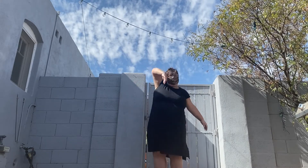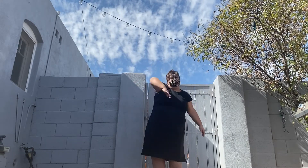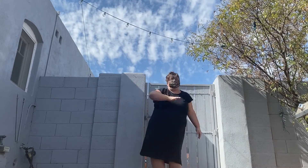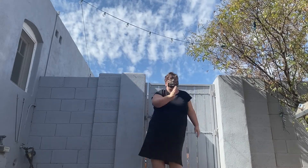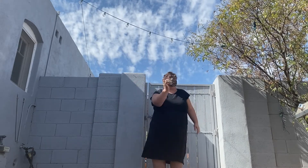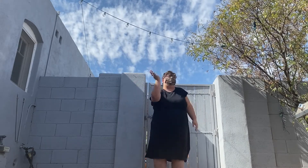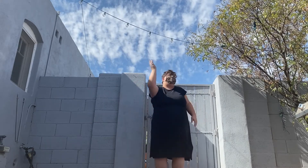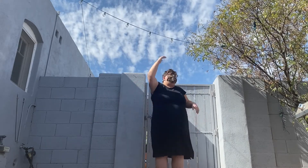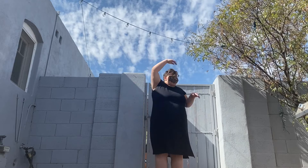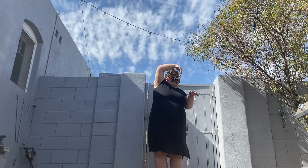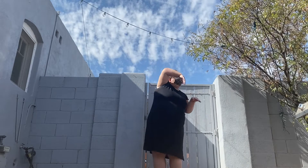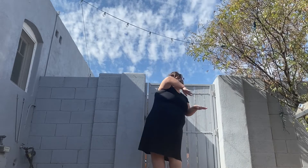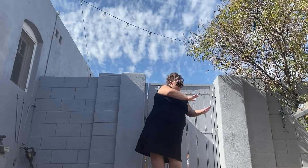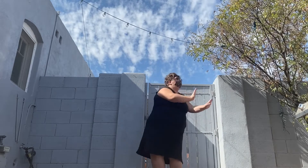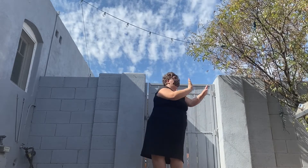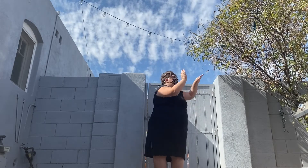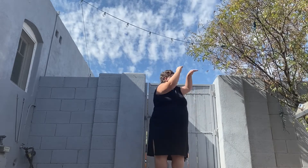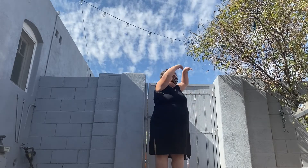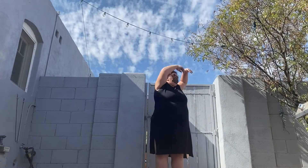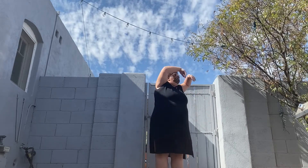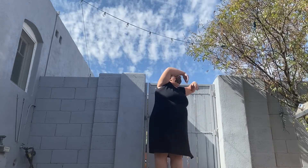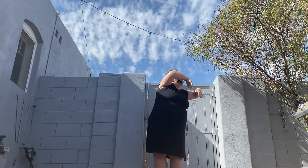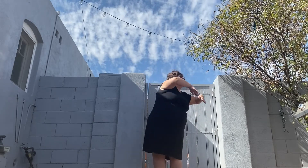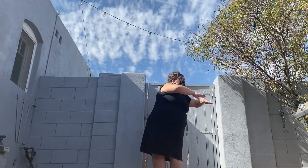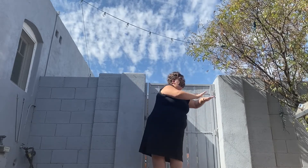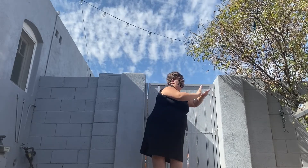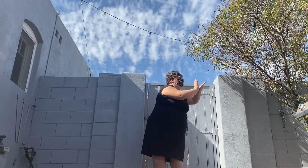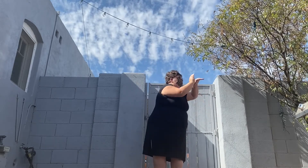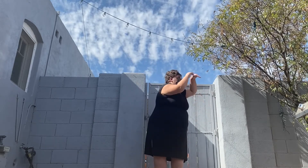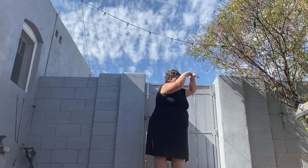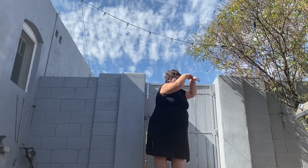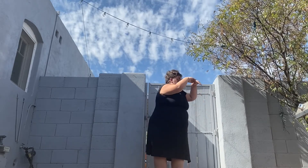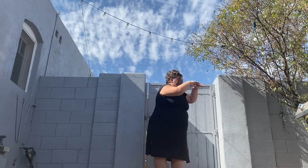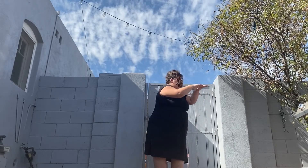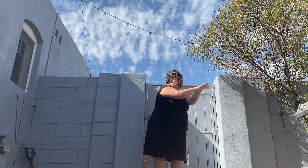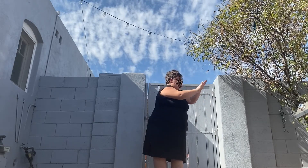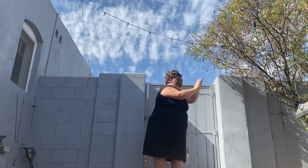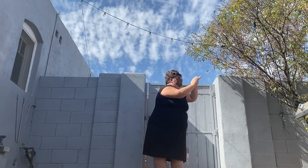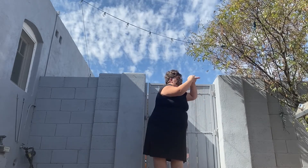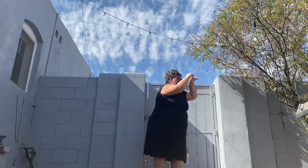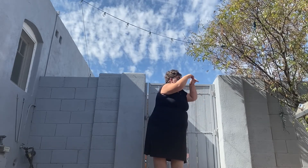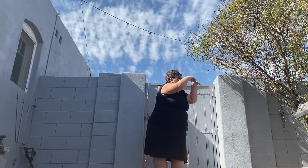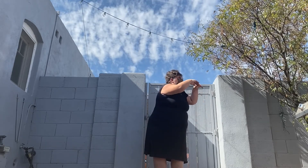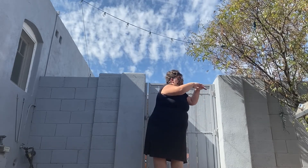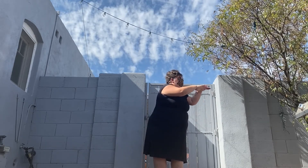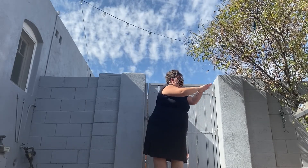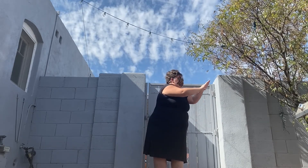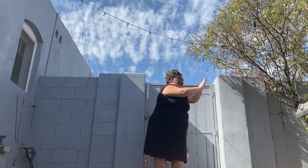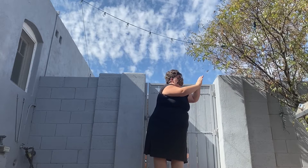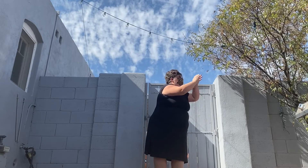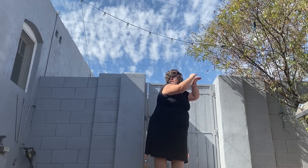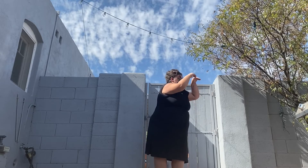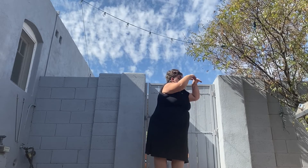possible when we do this all days and in all ways if we do this always